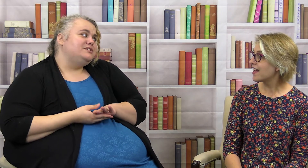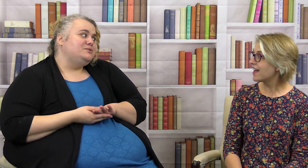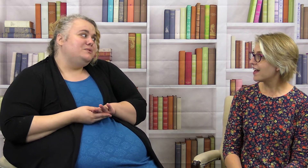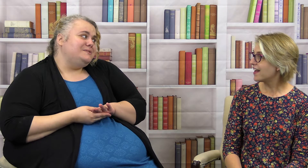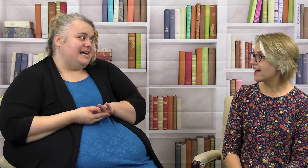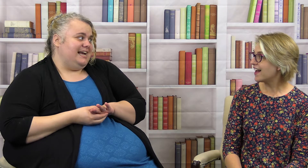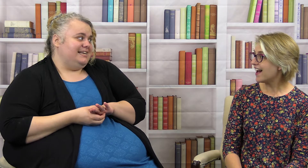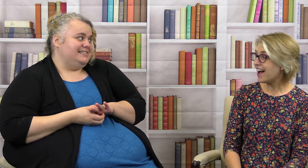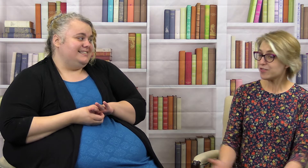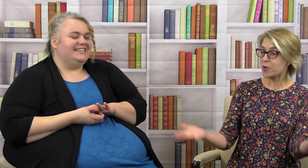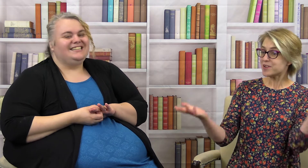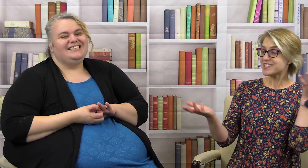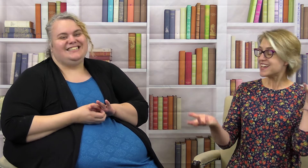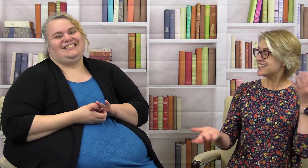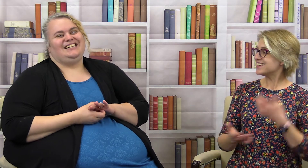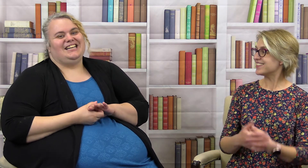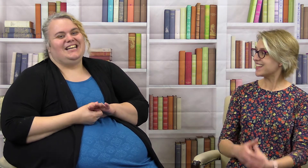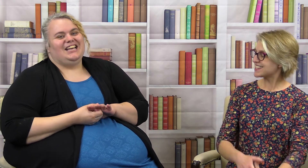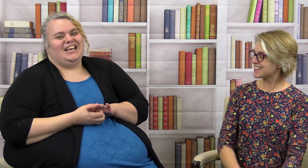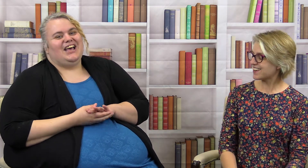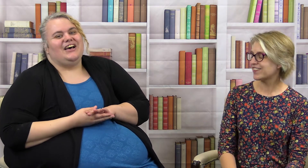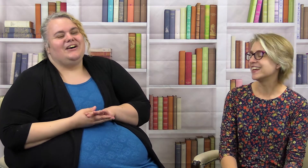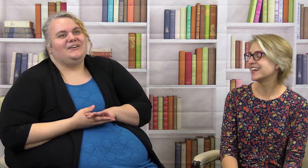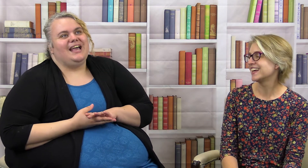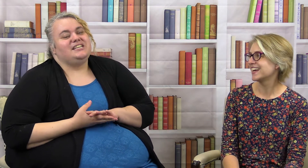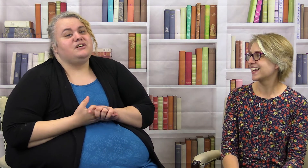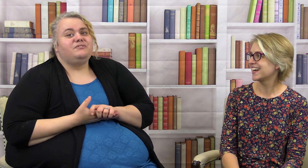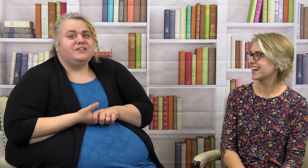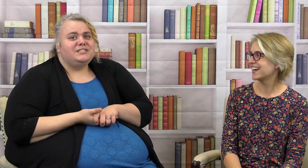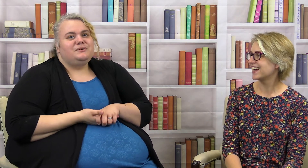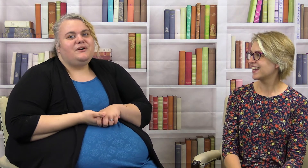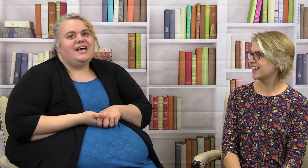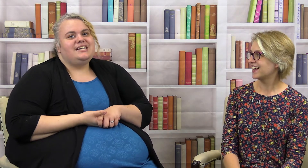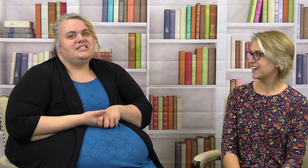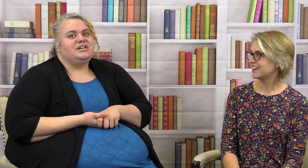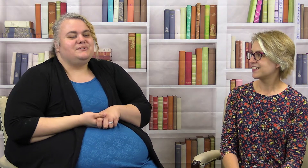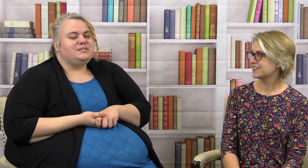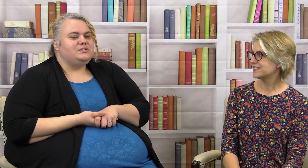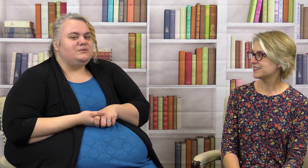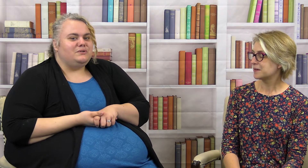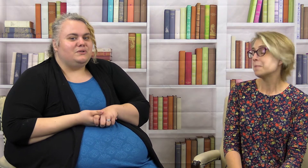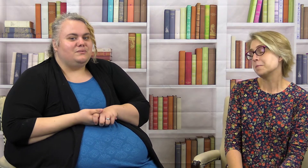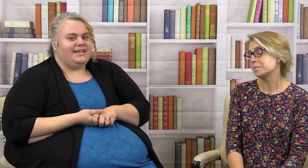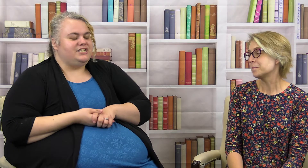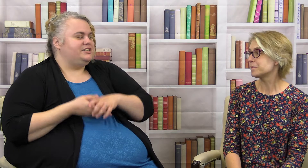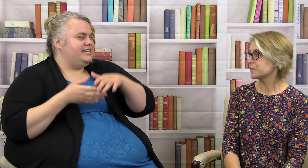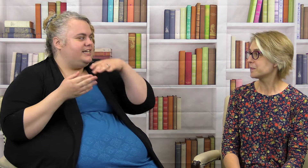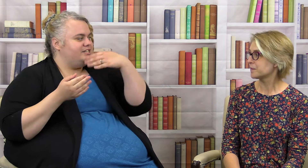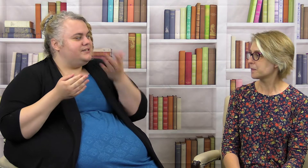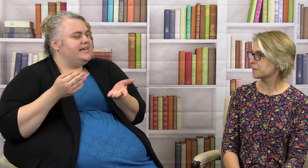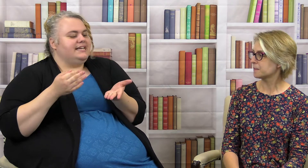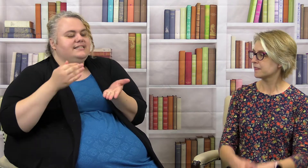school signs of course I do that sounds like okay so first we'll go ahead and start with school which you take your two hands